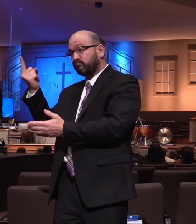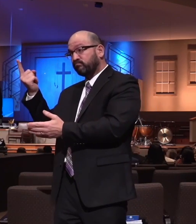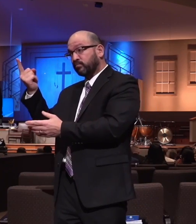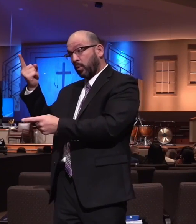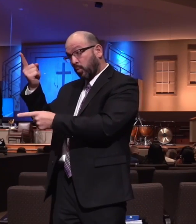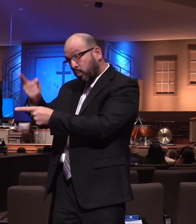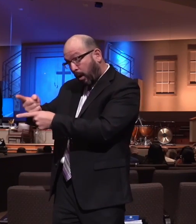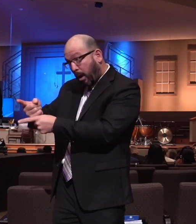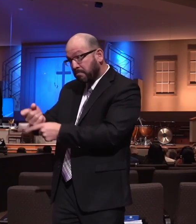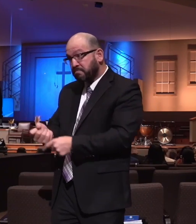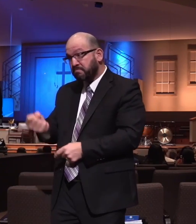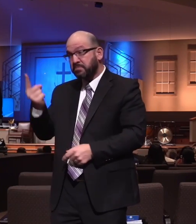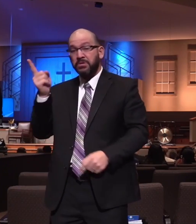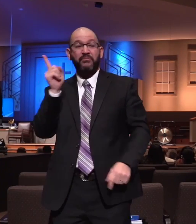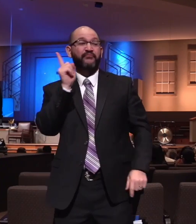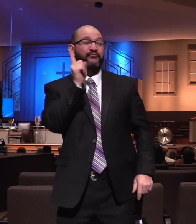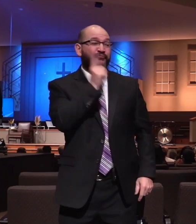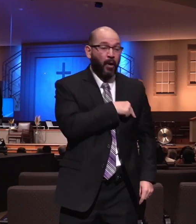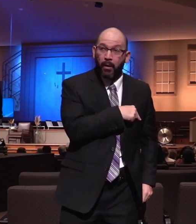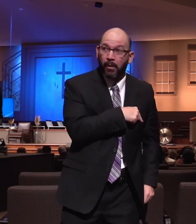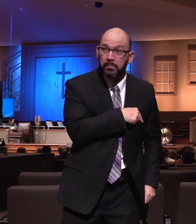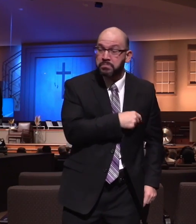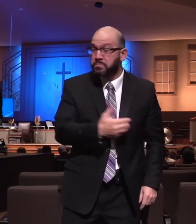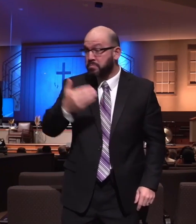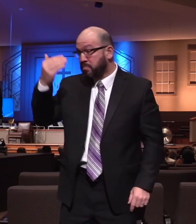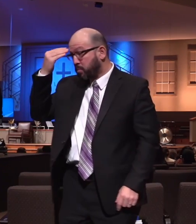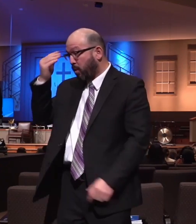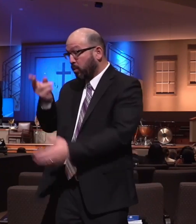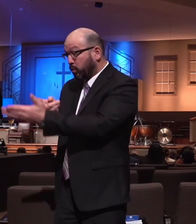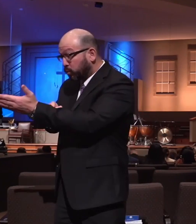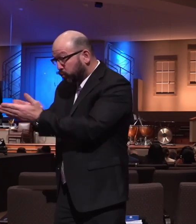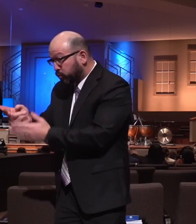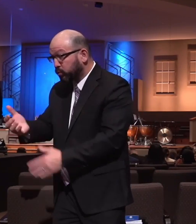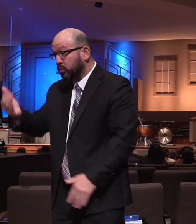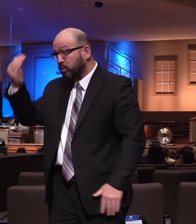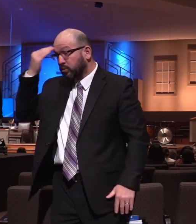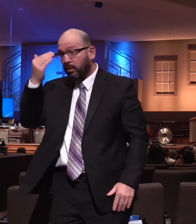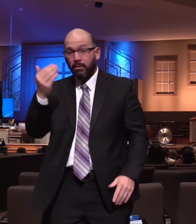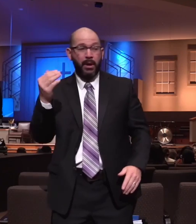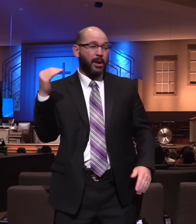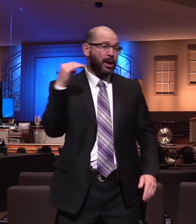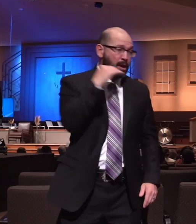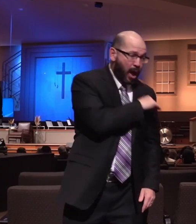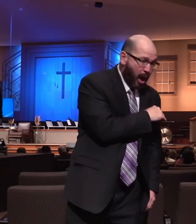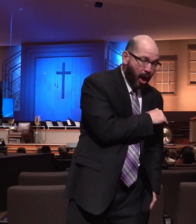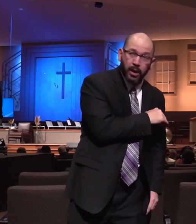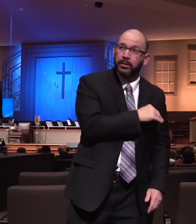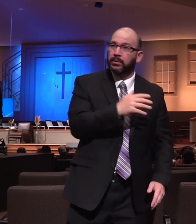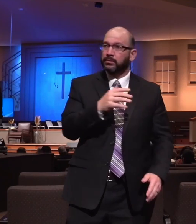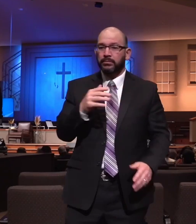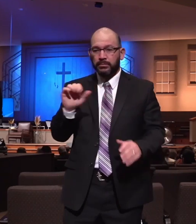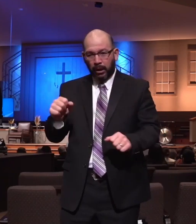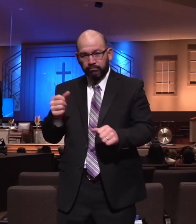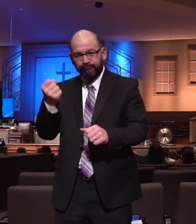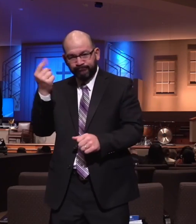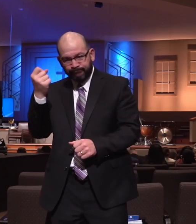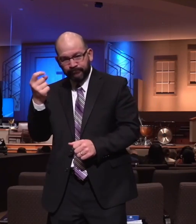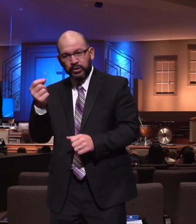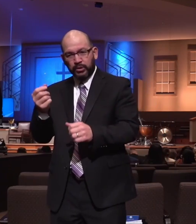others. They can sense that they should not follow after the lie of the devil. They are walking in love, but they have